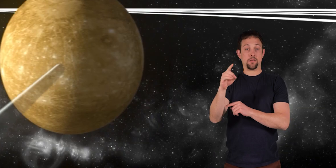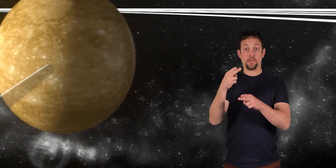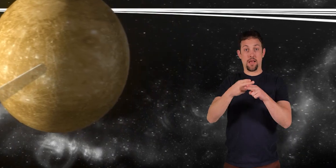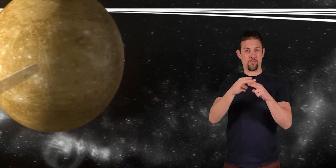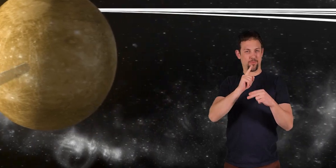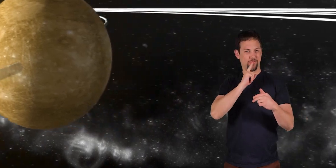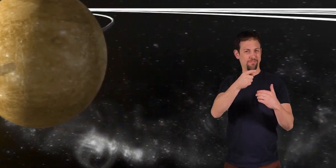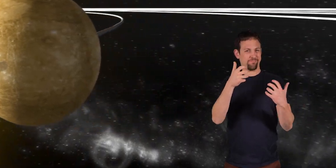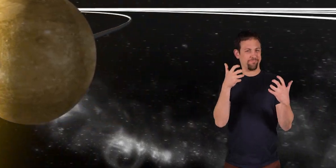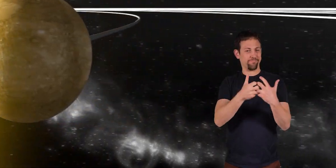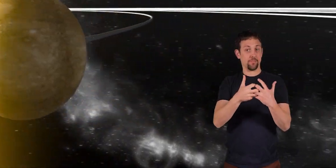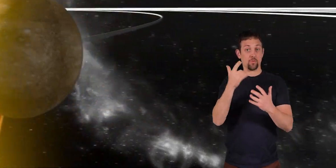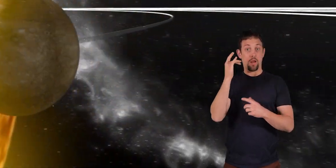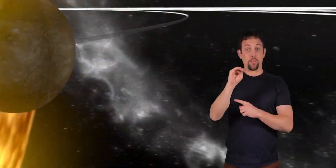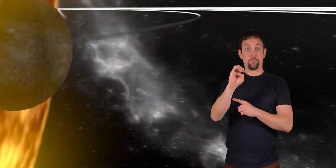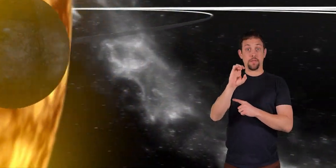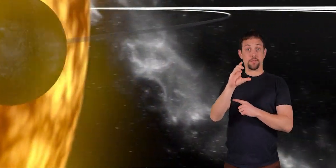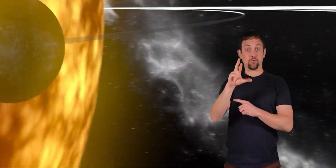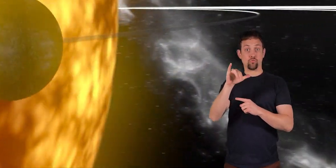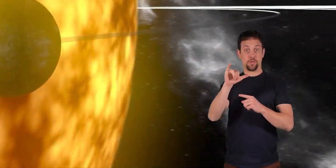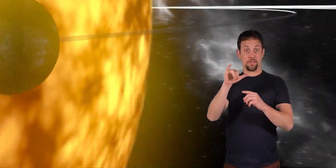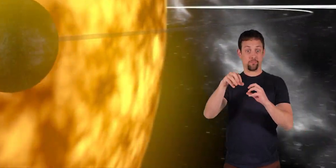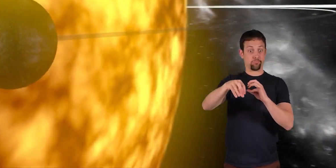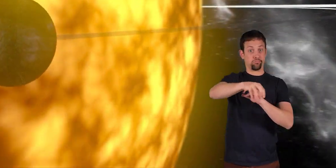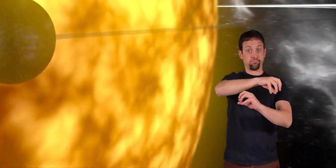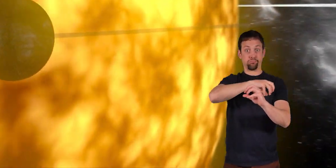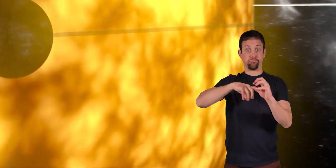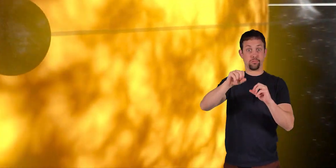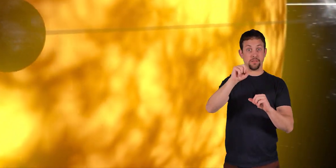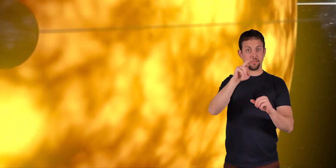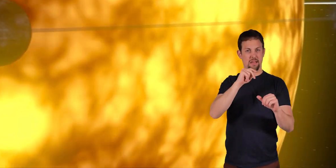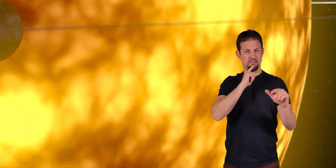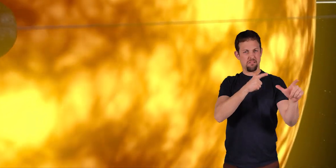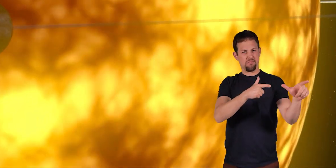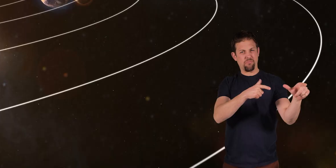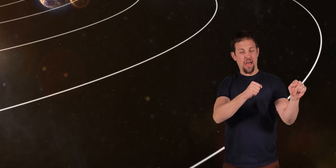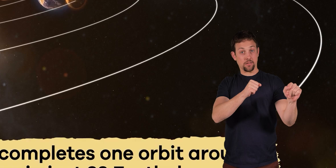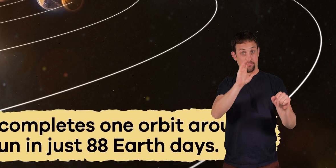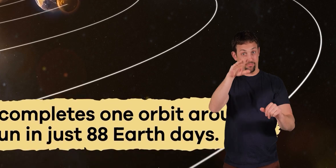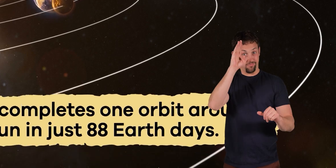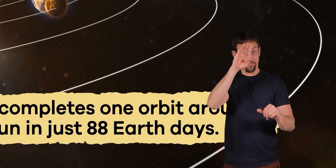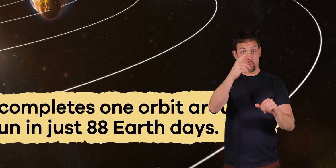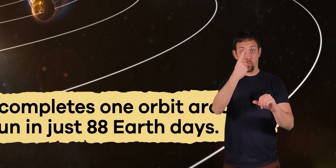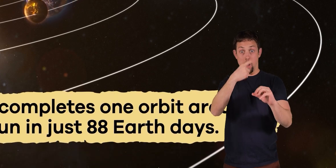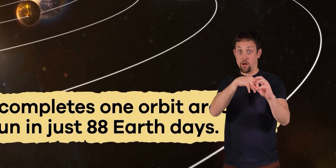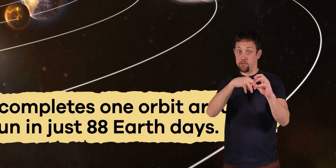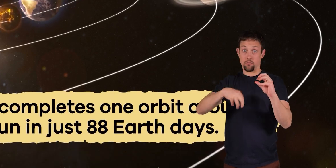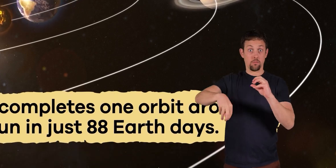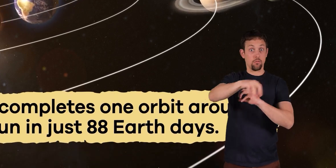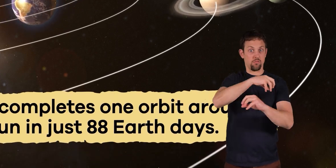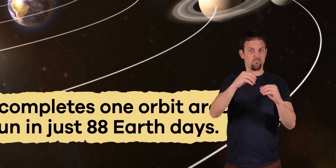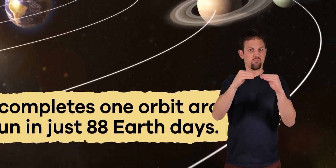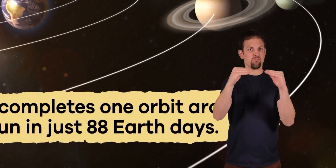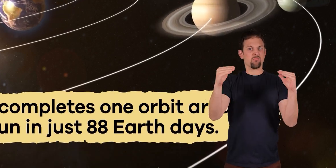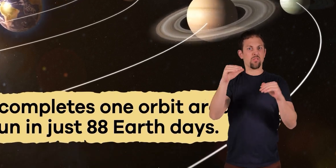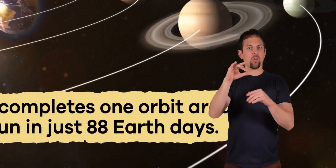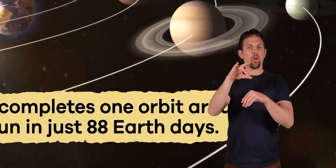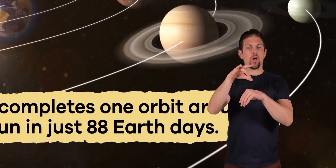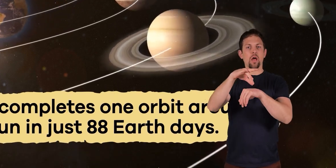name is fitting because Mercury moves quickly around the sun. In fact, it completes one orbit in just 88